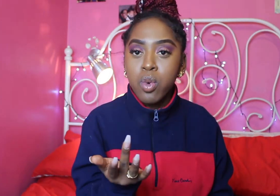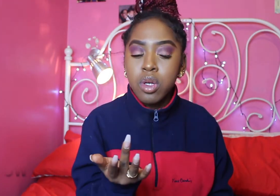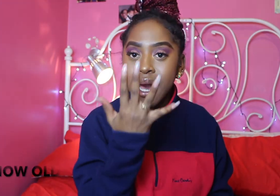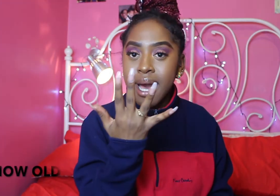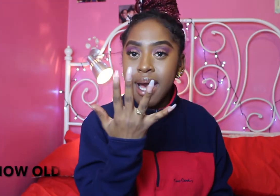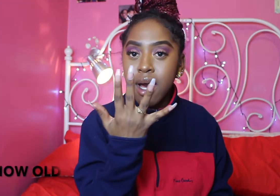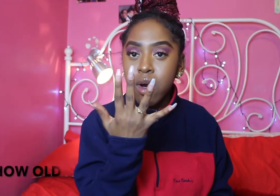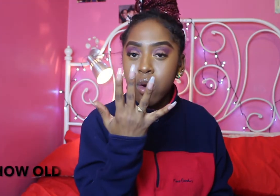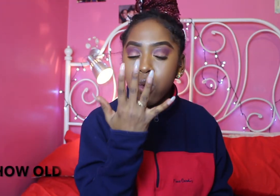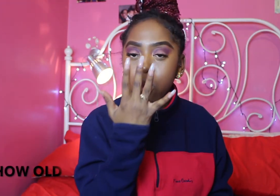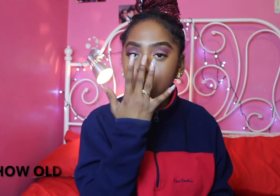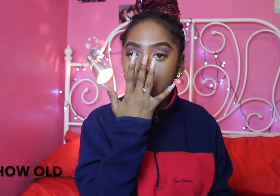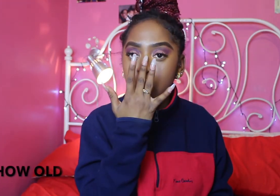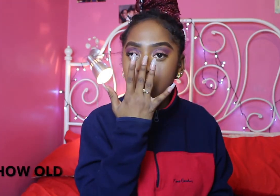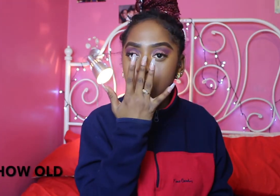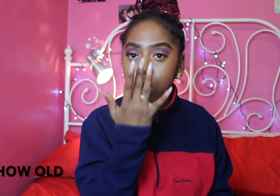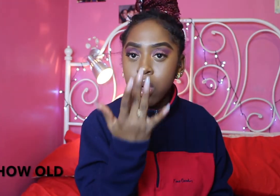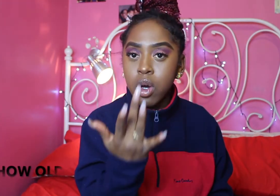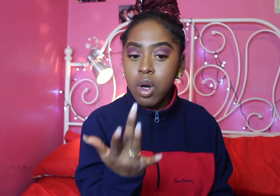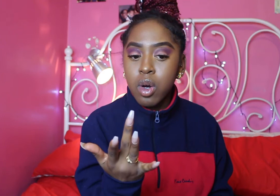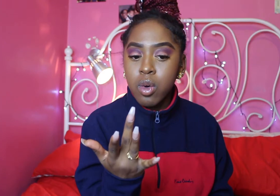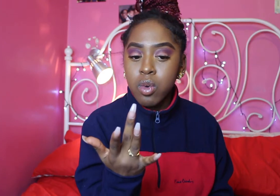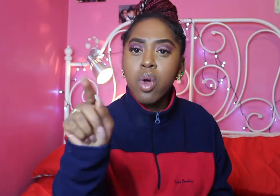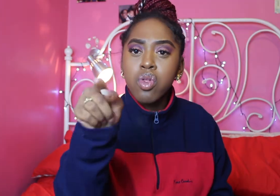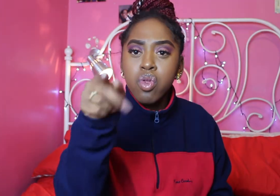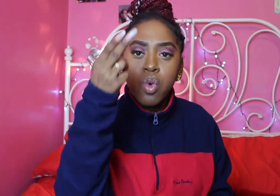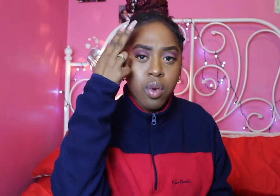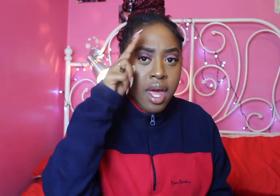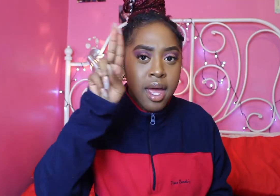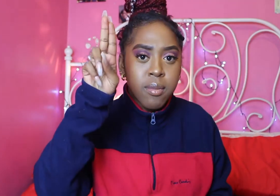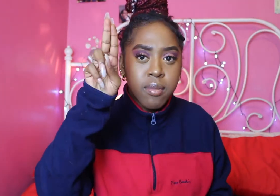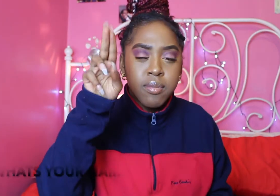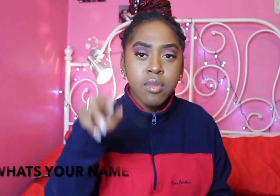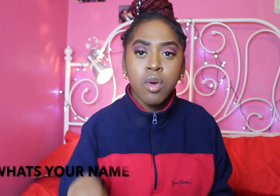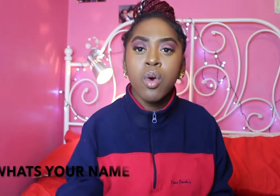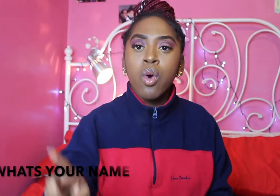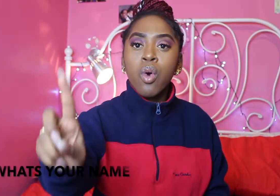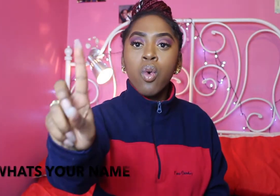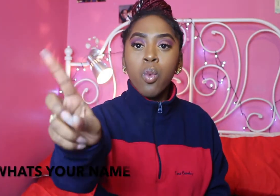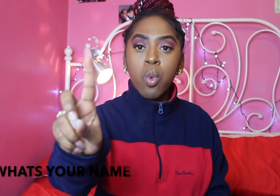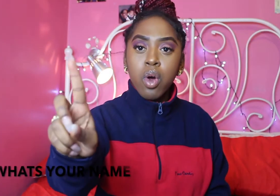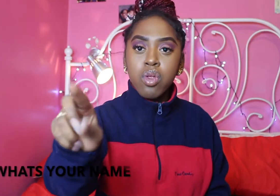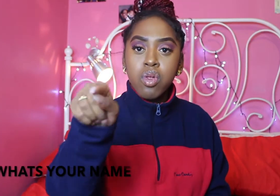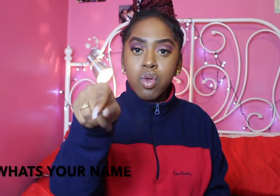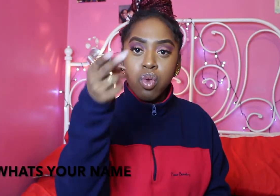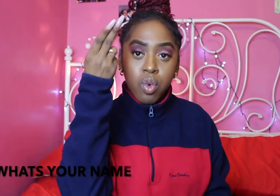what's your name what's your